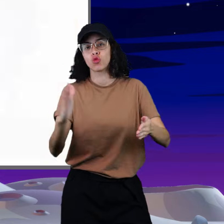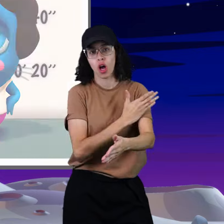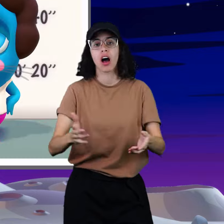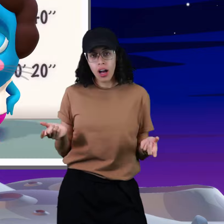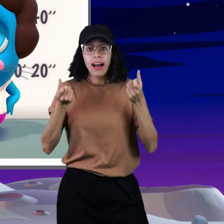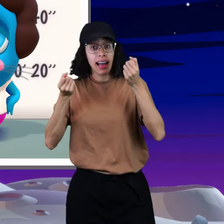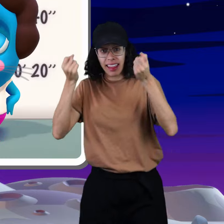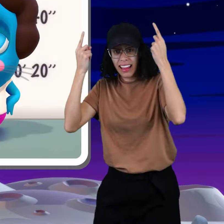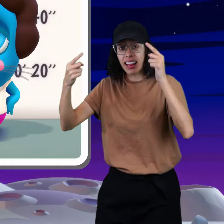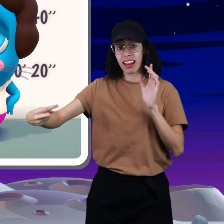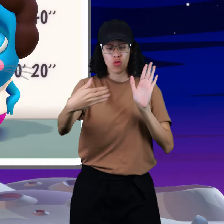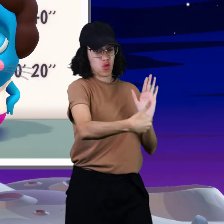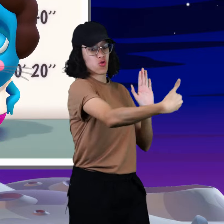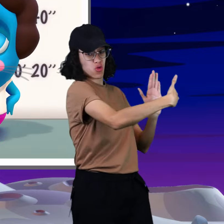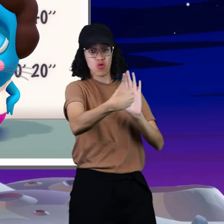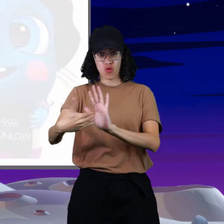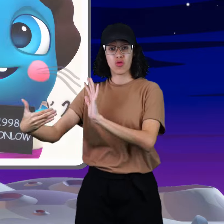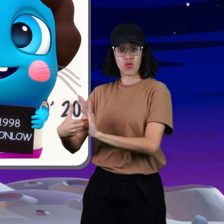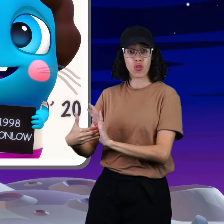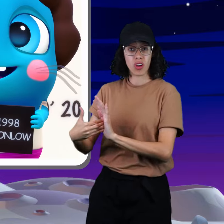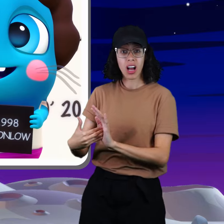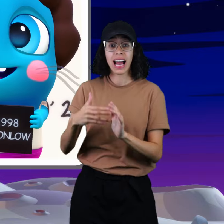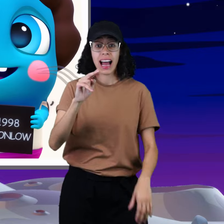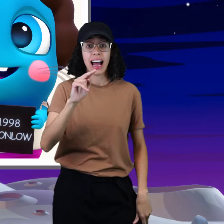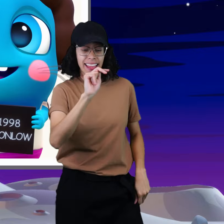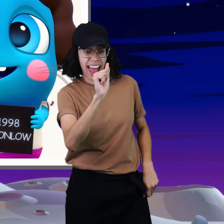tryna sue me You call me nuts, but the hood call me groovy,